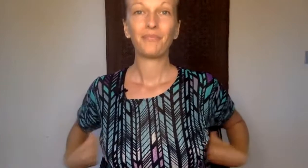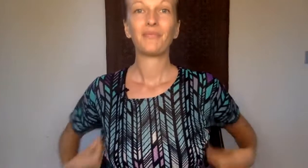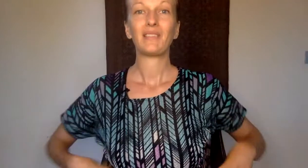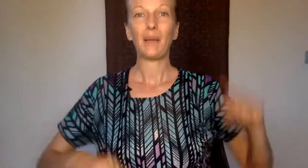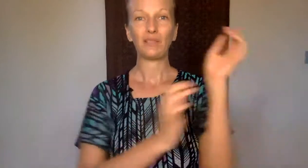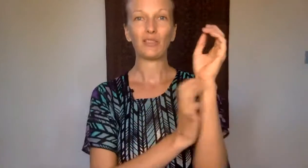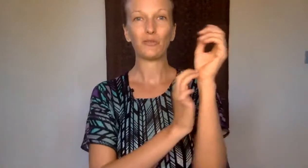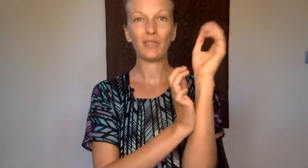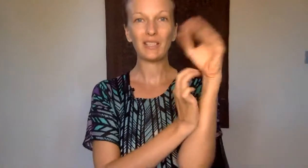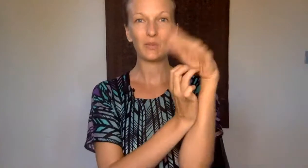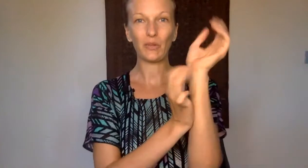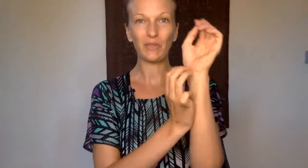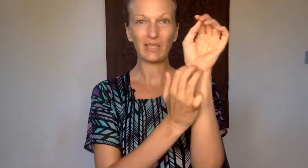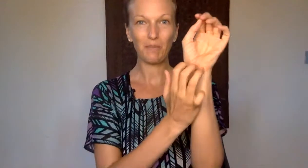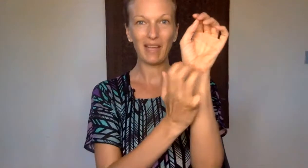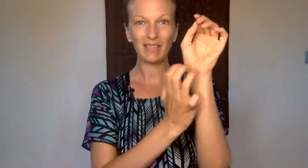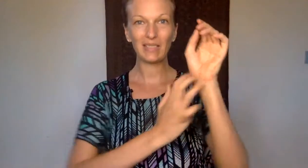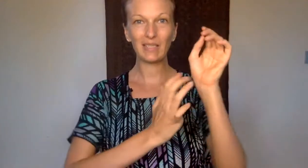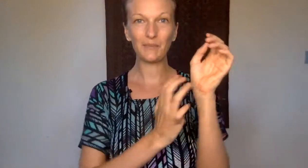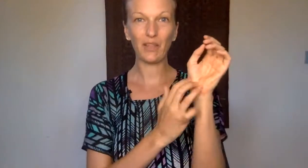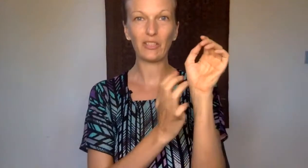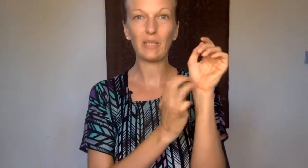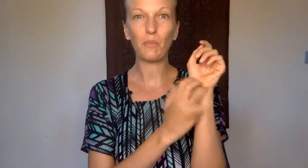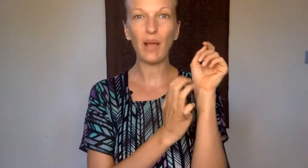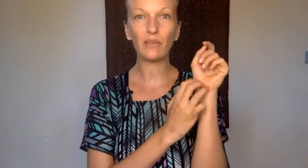Tapping to the wrist where the wrist bends. Another deep breath.